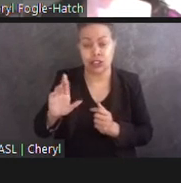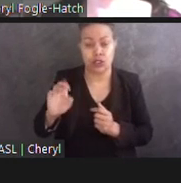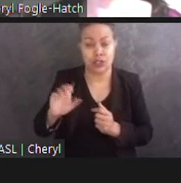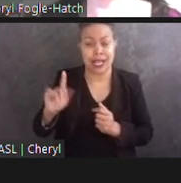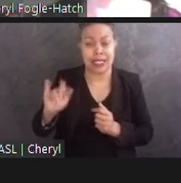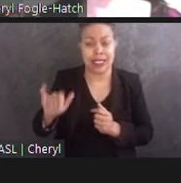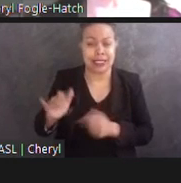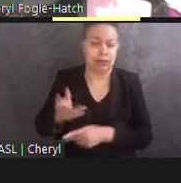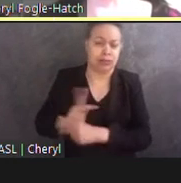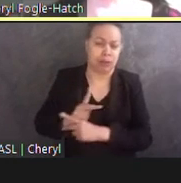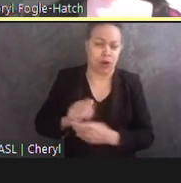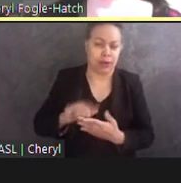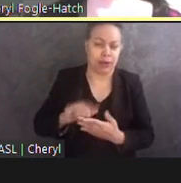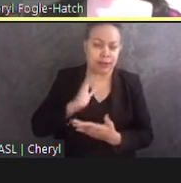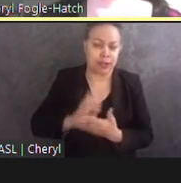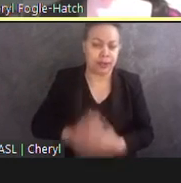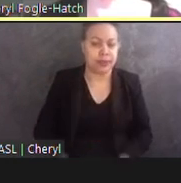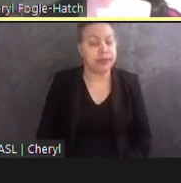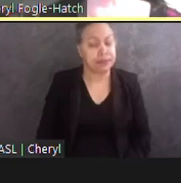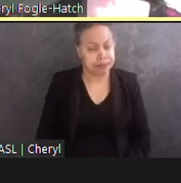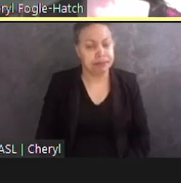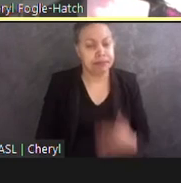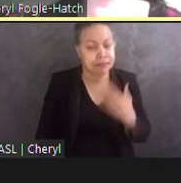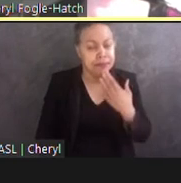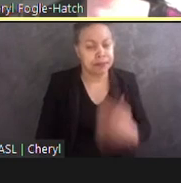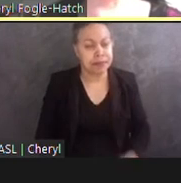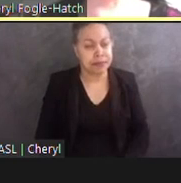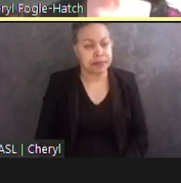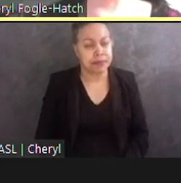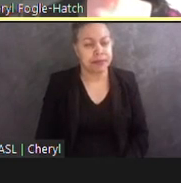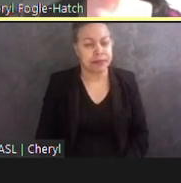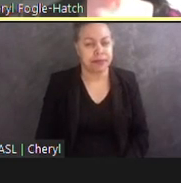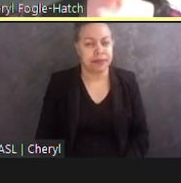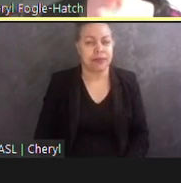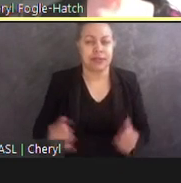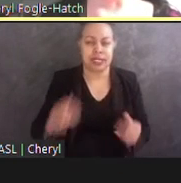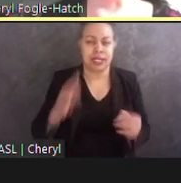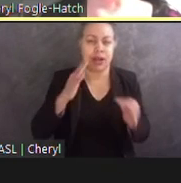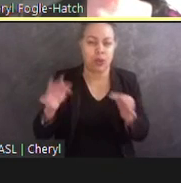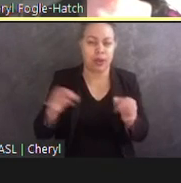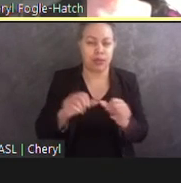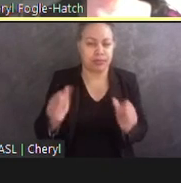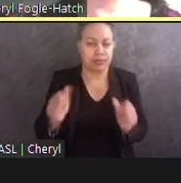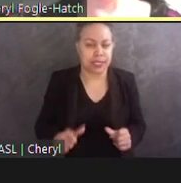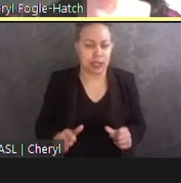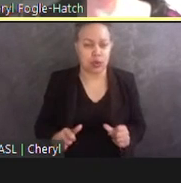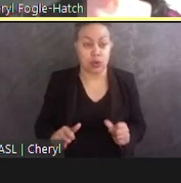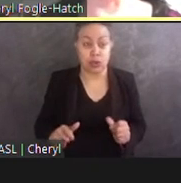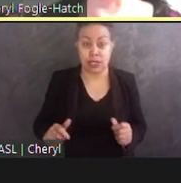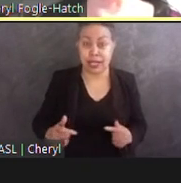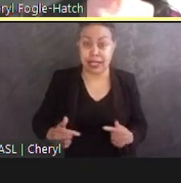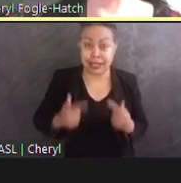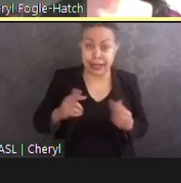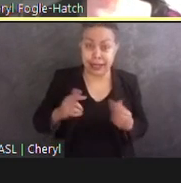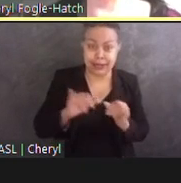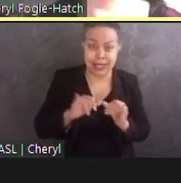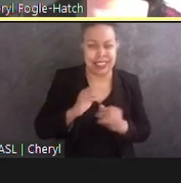Thank you, Mary. Now I'm going to discuss the statues, life-sized and oversized. I